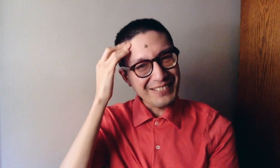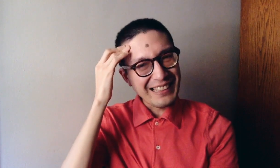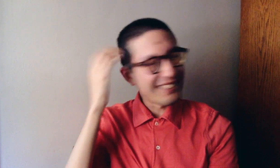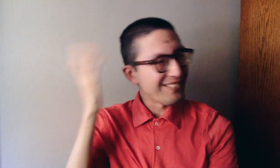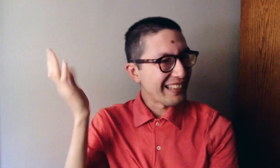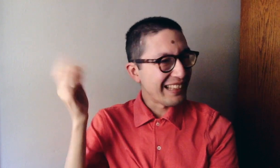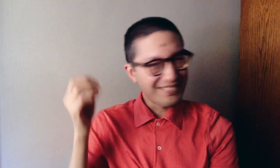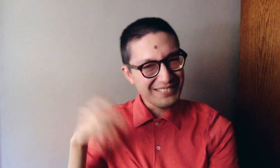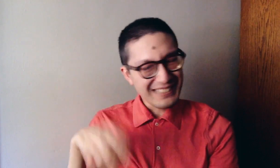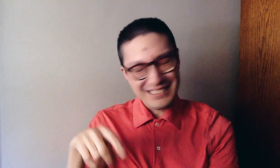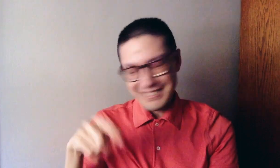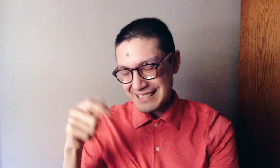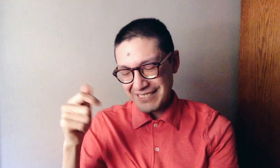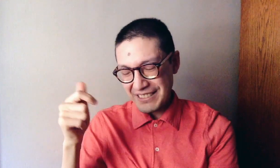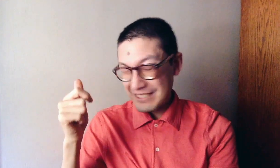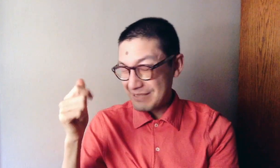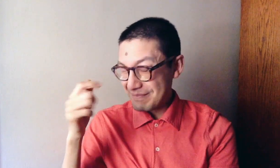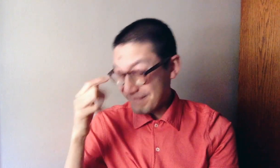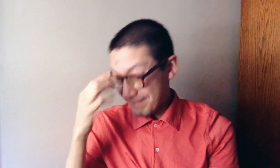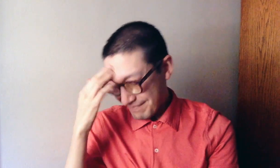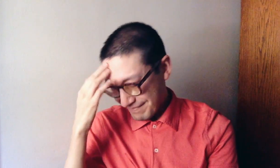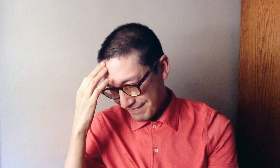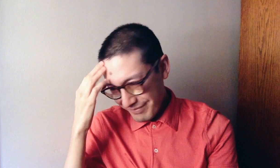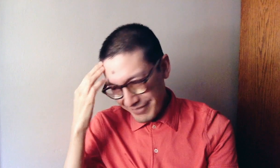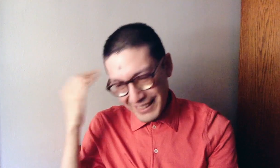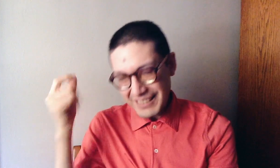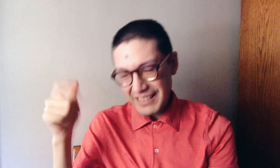weekend when they have tons of other stuff to do? Um,